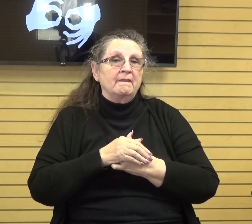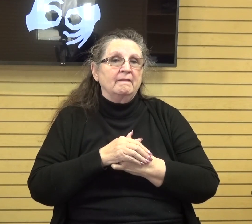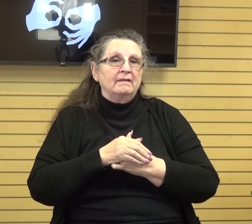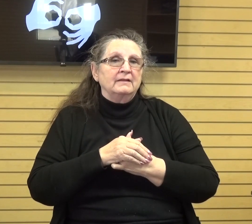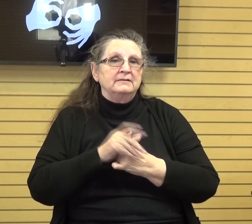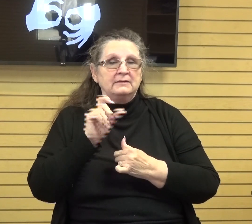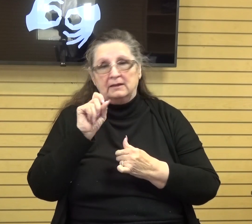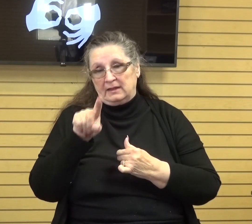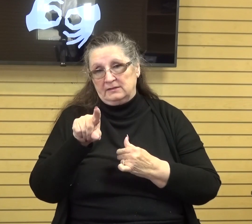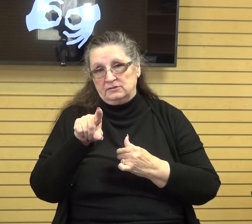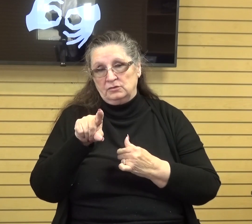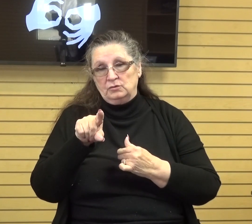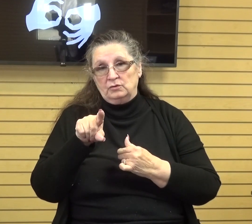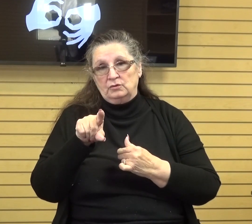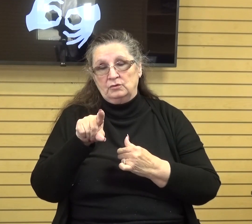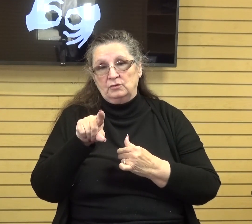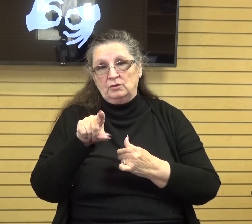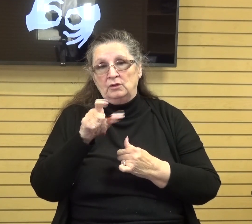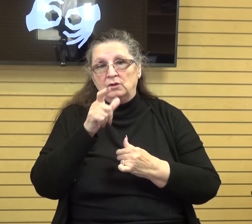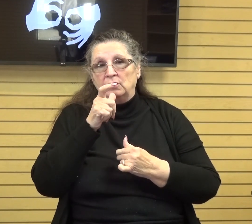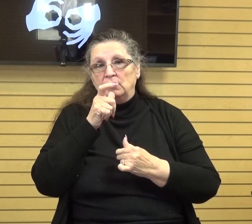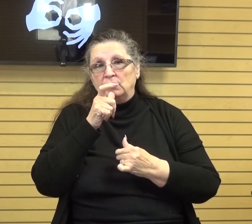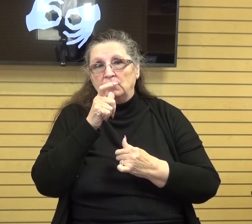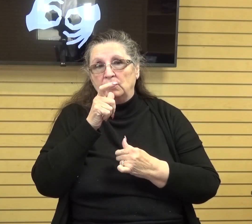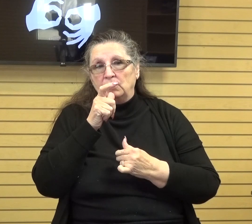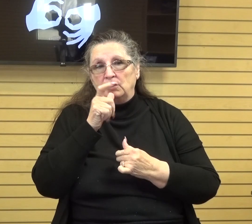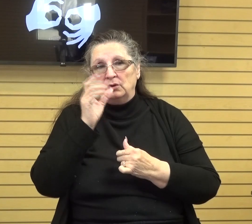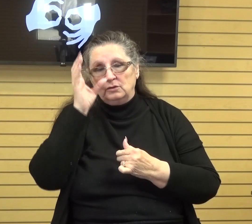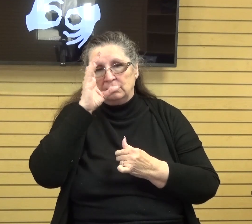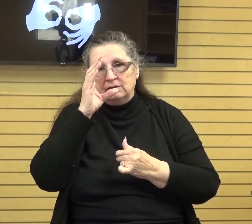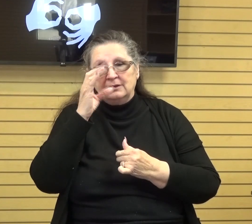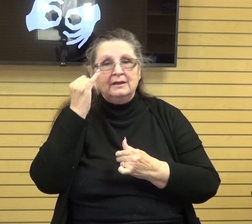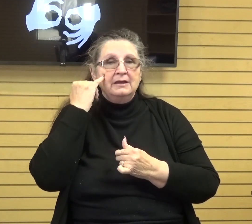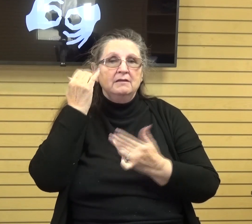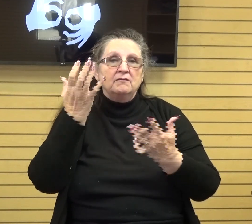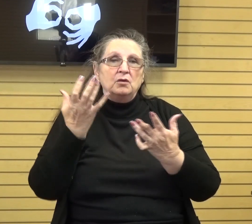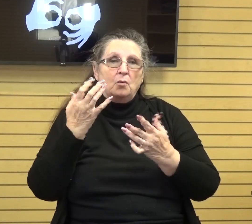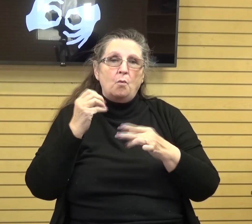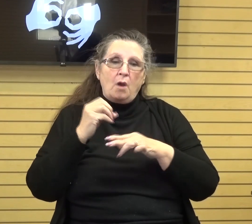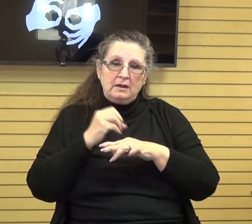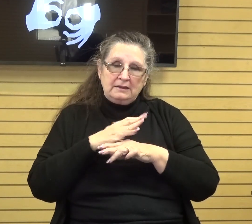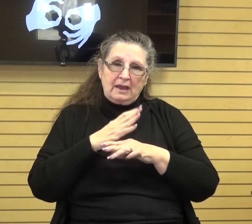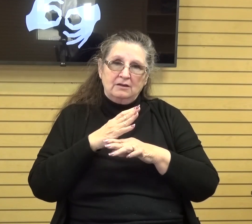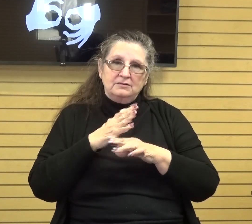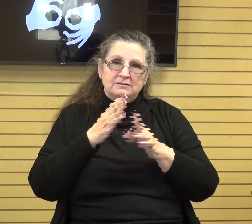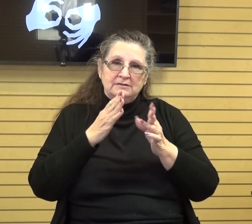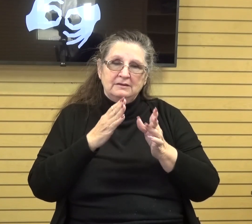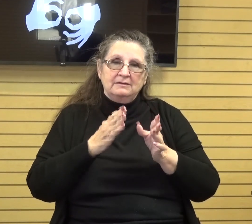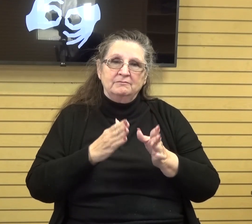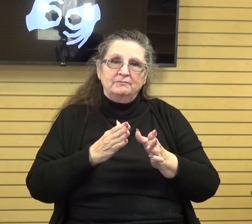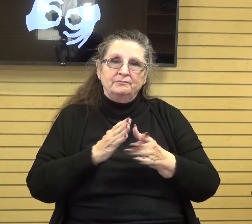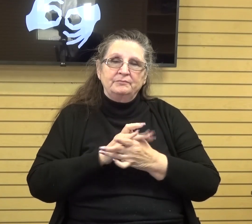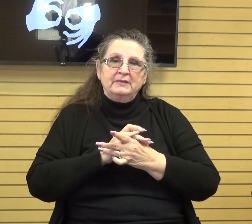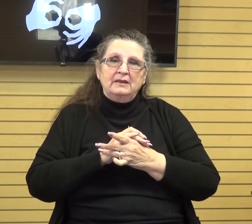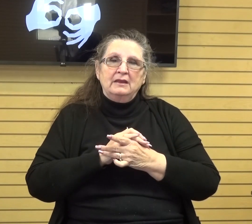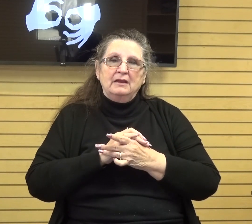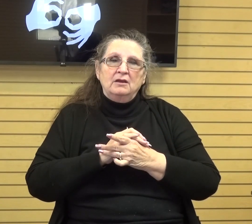uh who you seeked out for counsel and we went through the psalms and we went through the uh